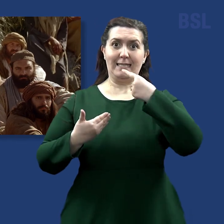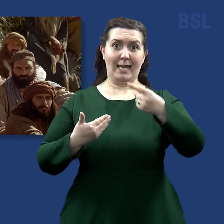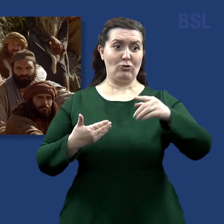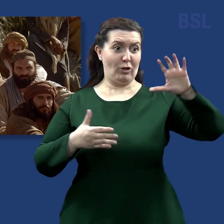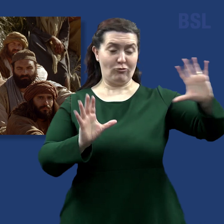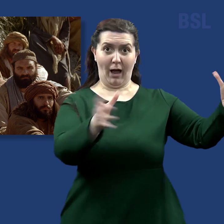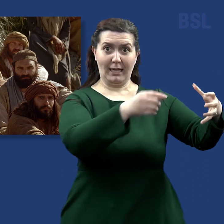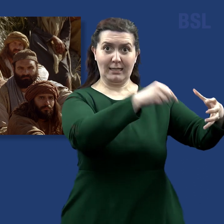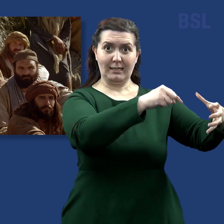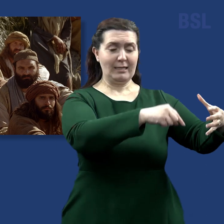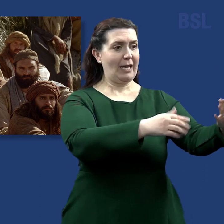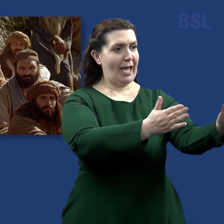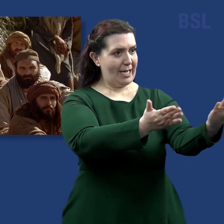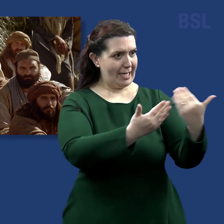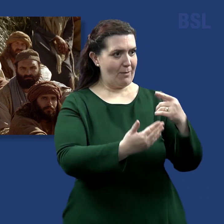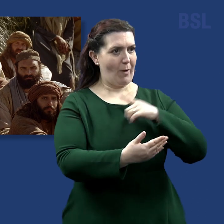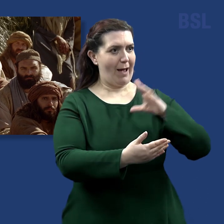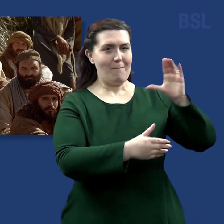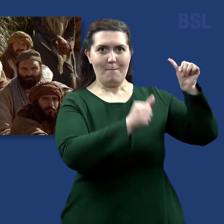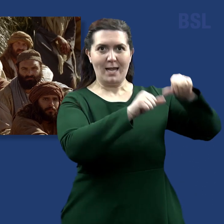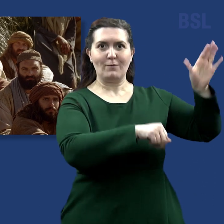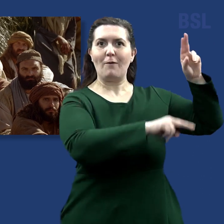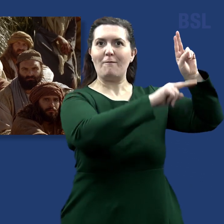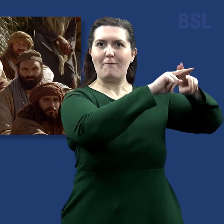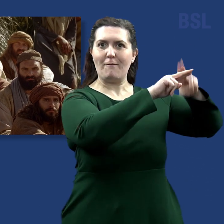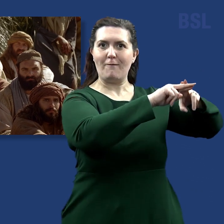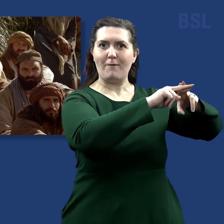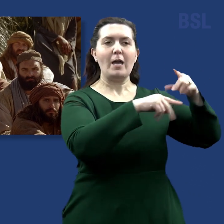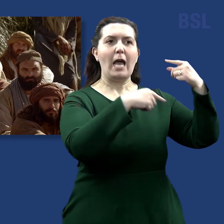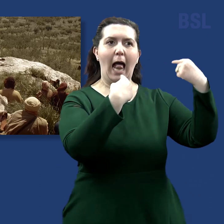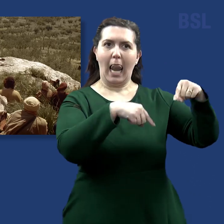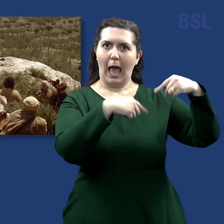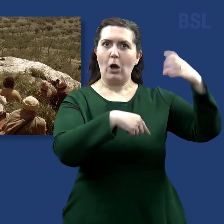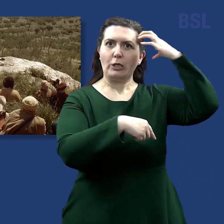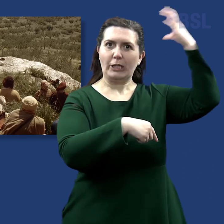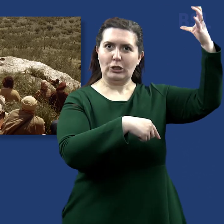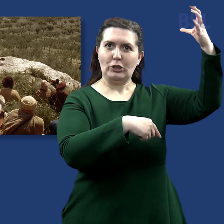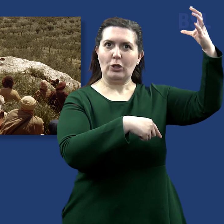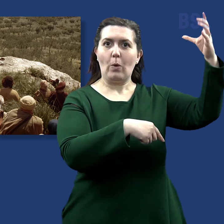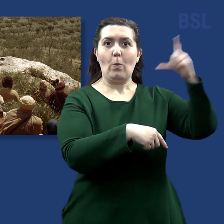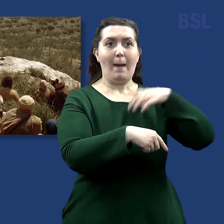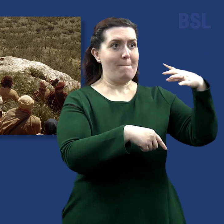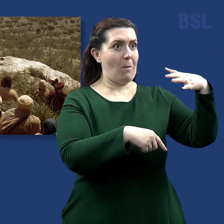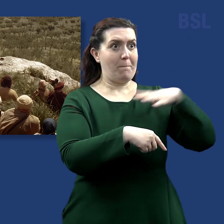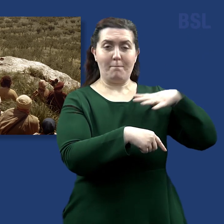hand, Come ye, blessed of my Father, inherit the kingdom prepared for you from the foundation of the world.